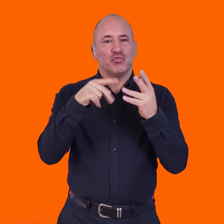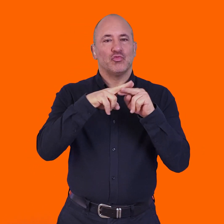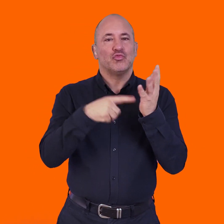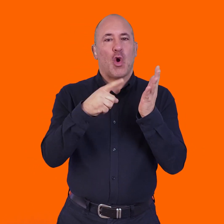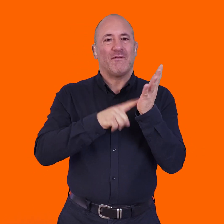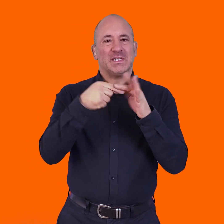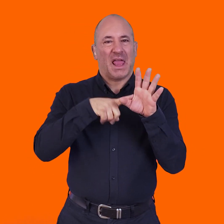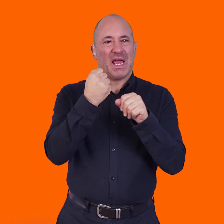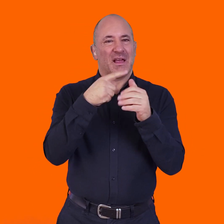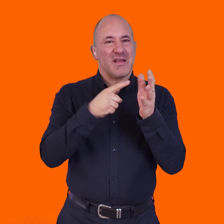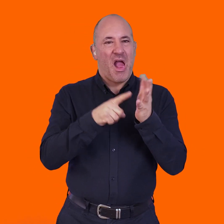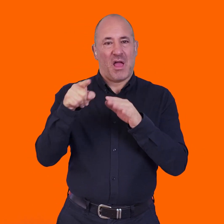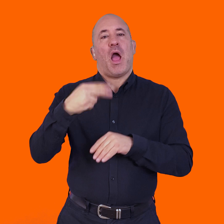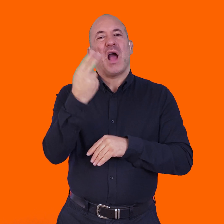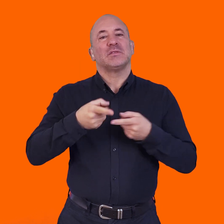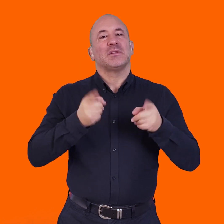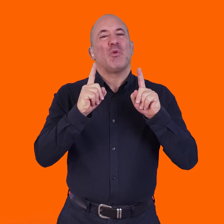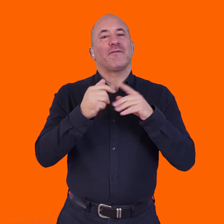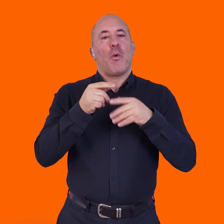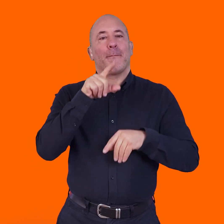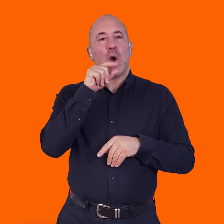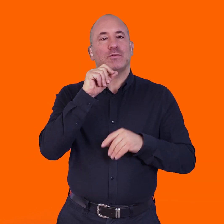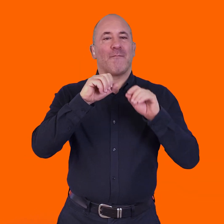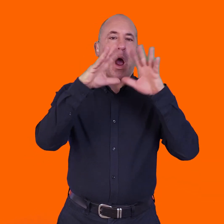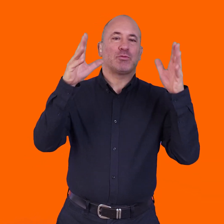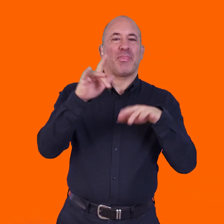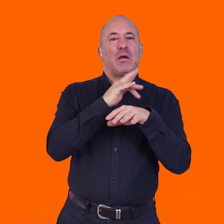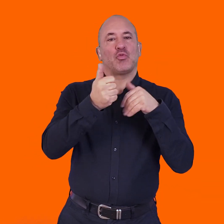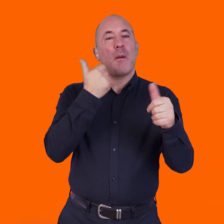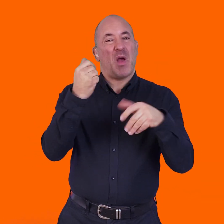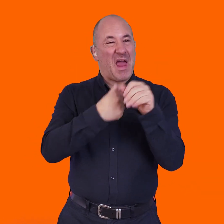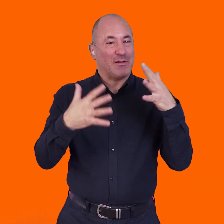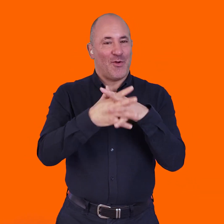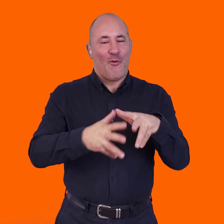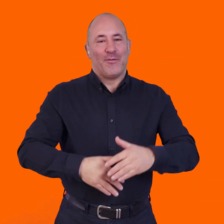Gale who's the Artistic Director of Birds Paradise Theatre Company based in Glasgow.